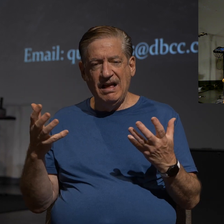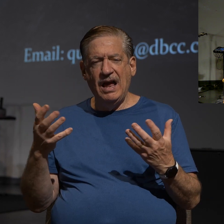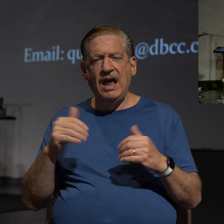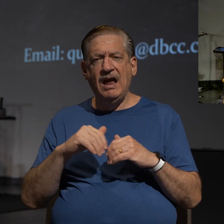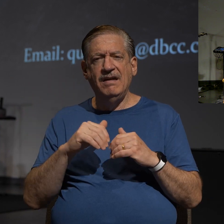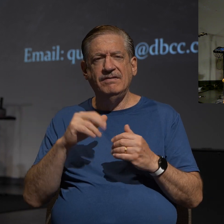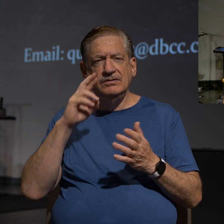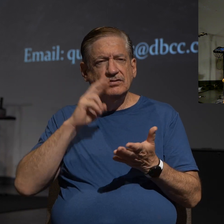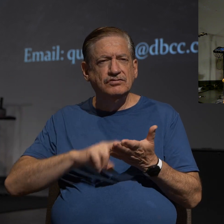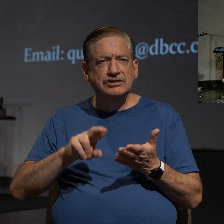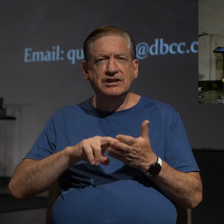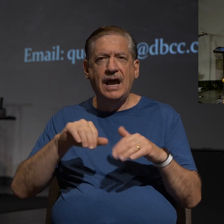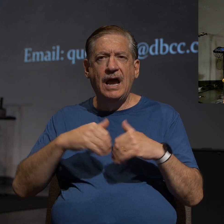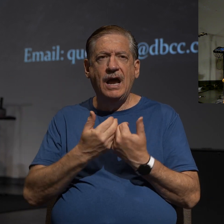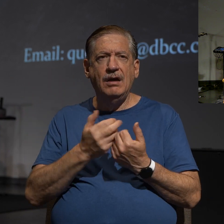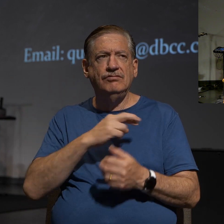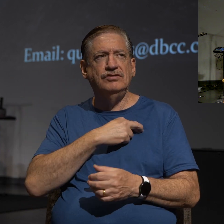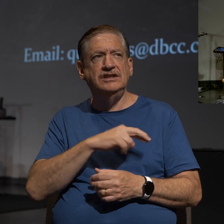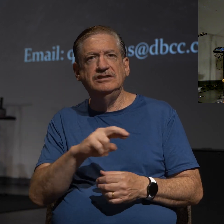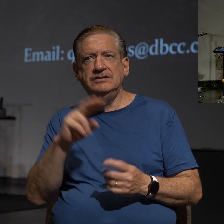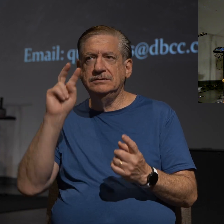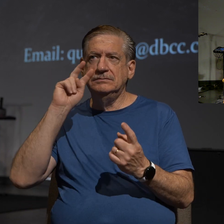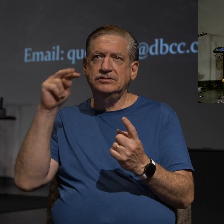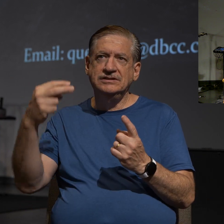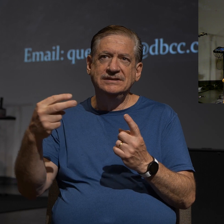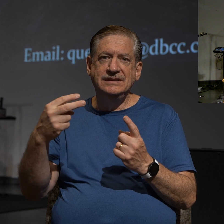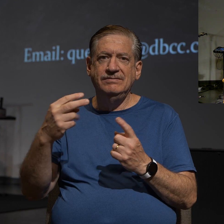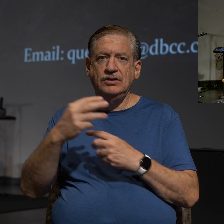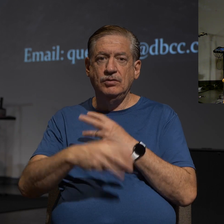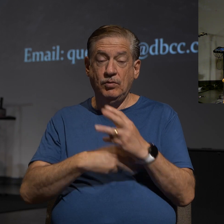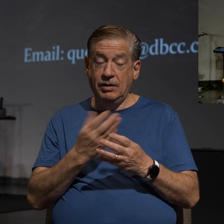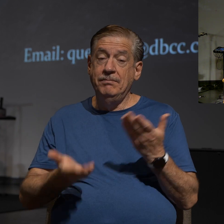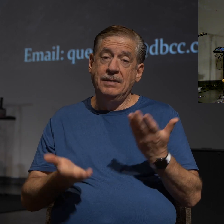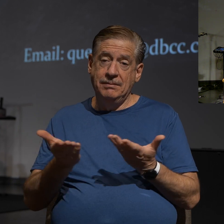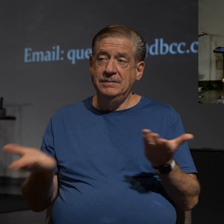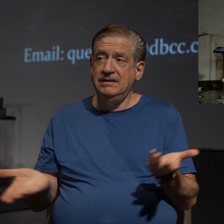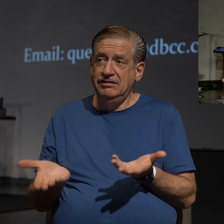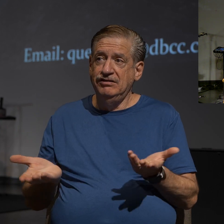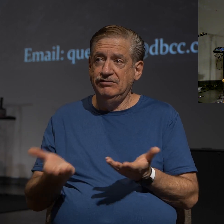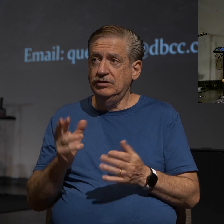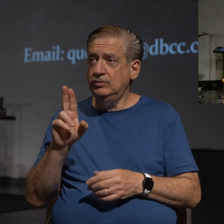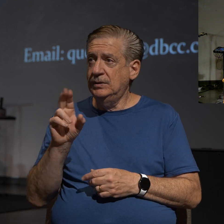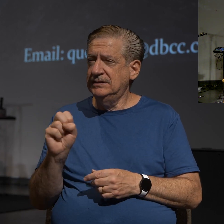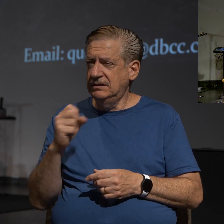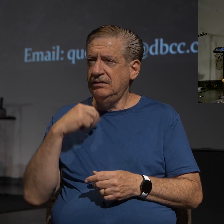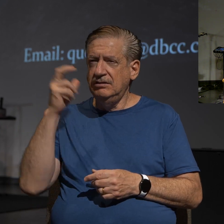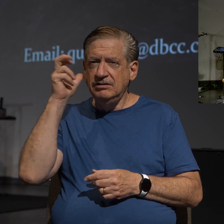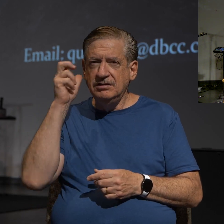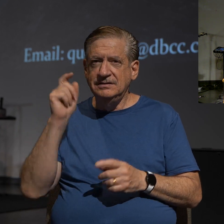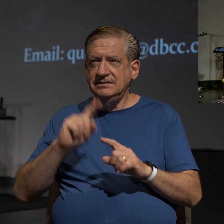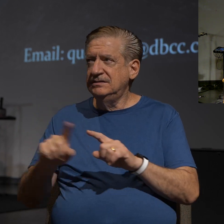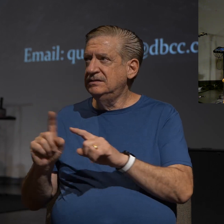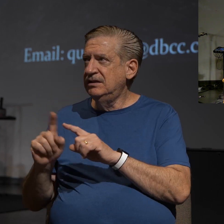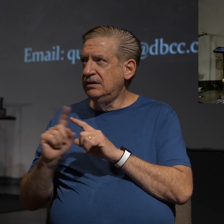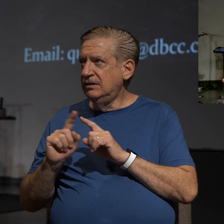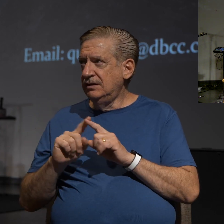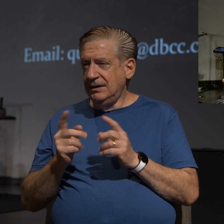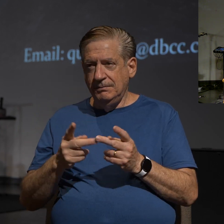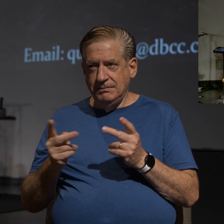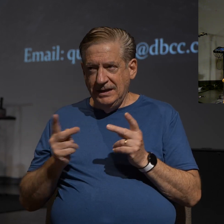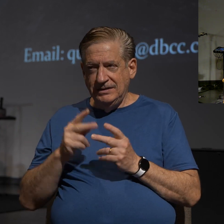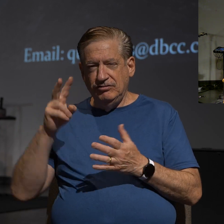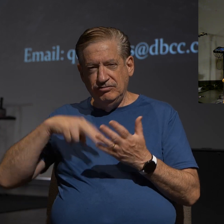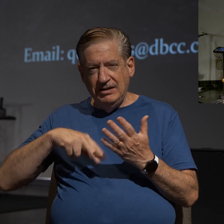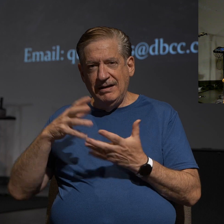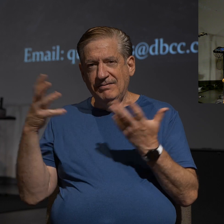perceived out in the world and maybe even here in the United States. And I've heard him in various places and read a lot of his blogs,